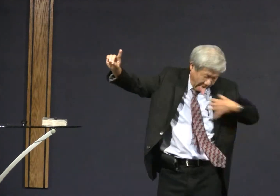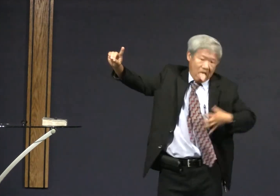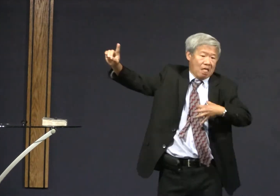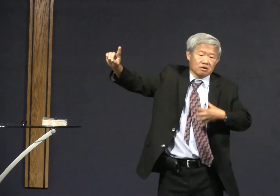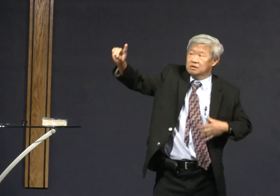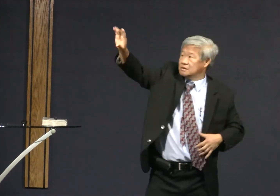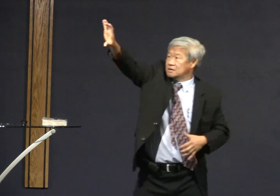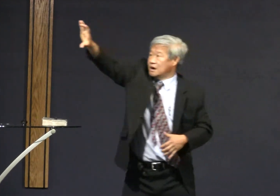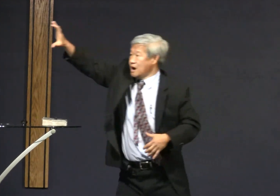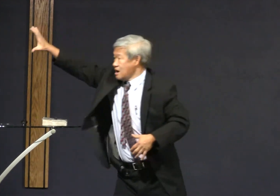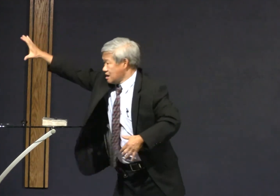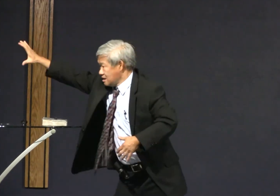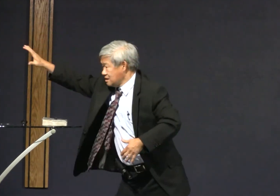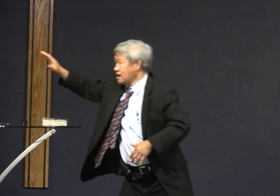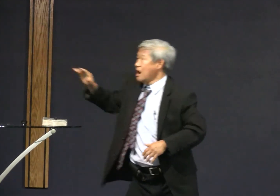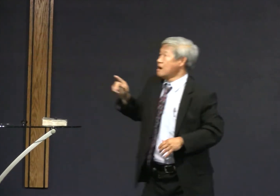billboards for planned parenthood